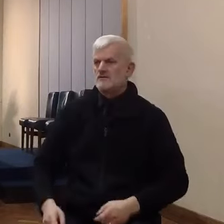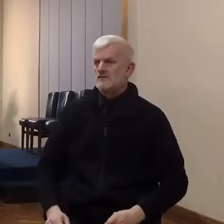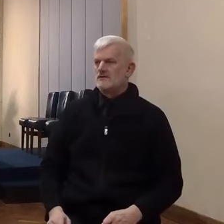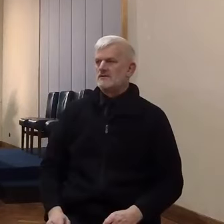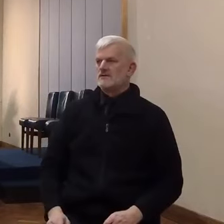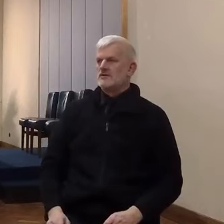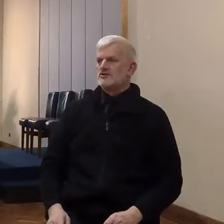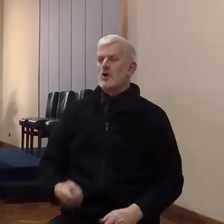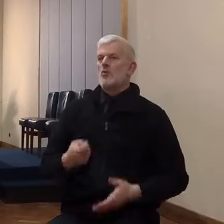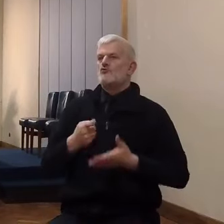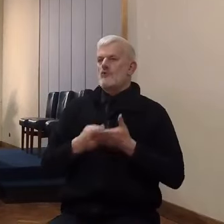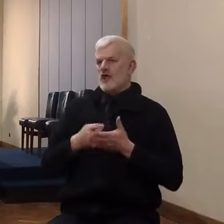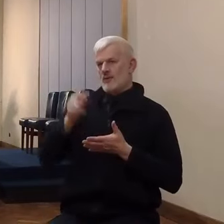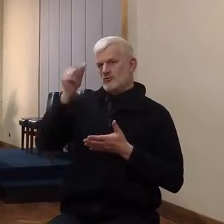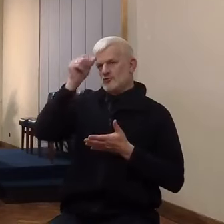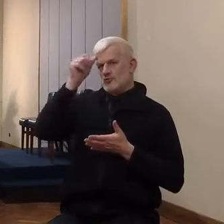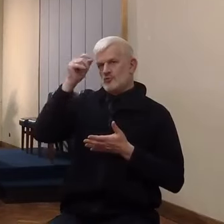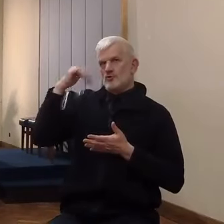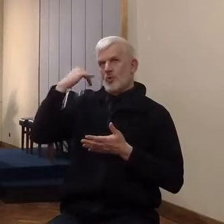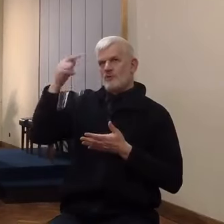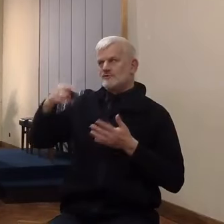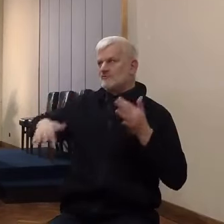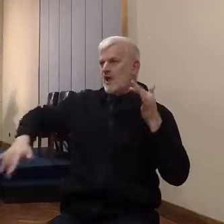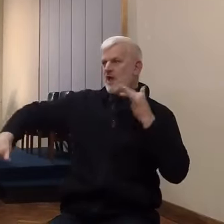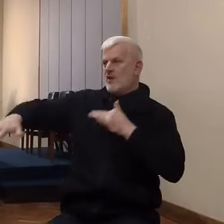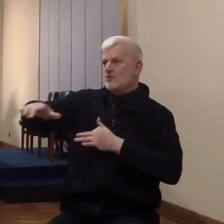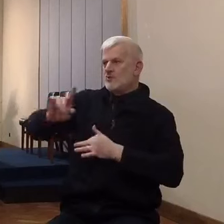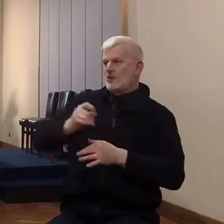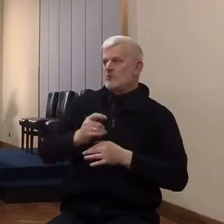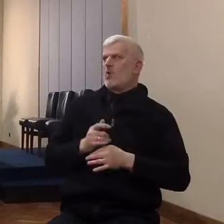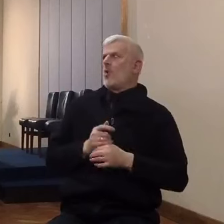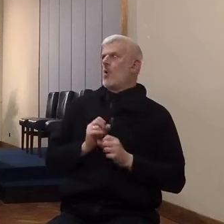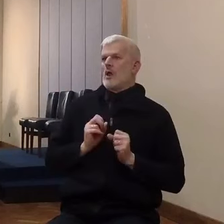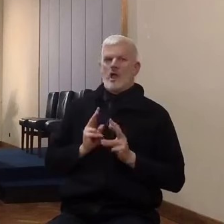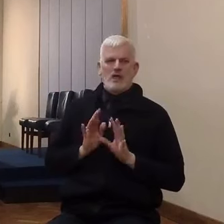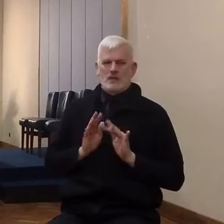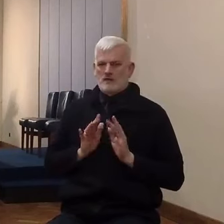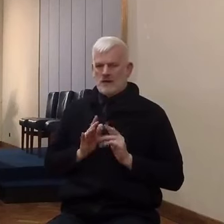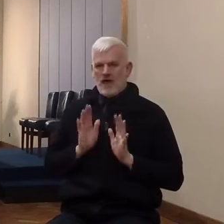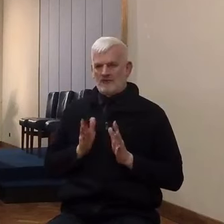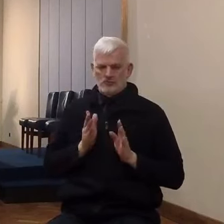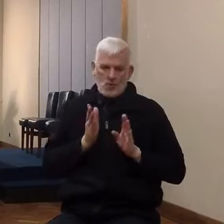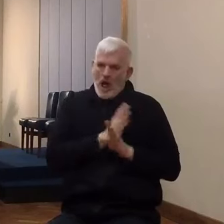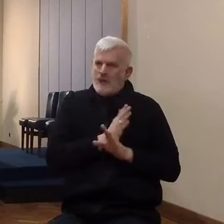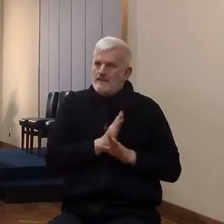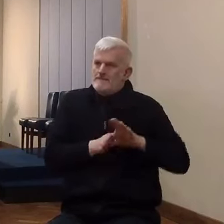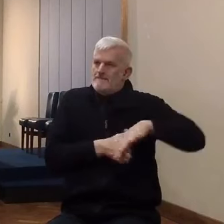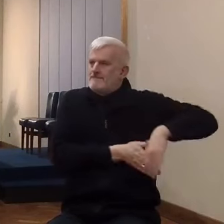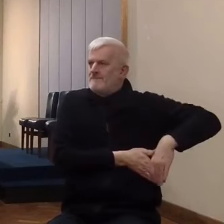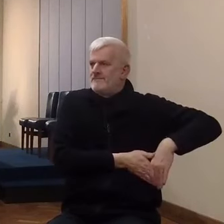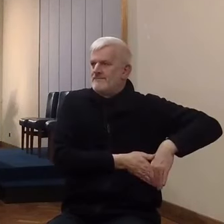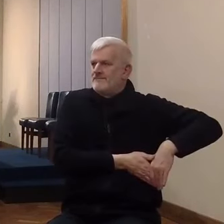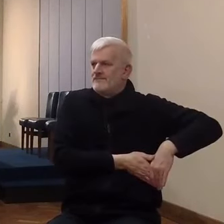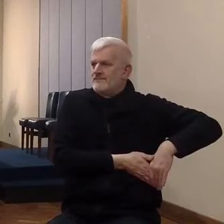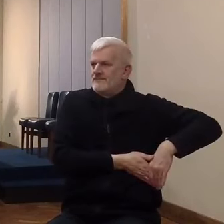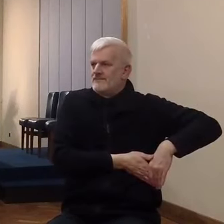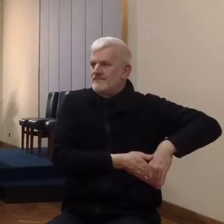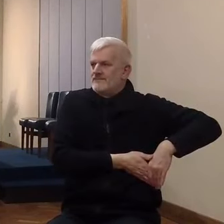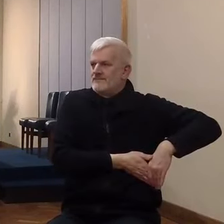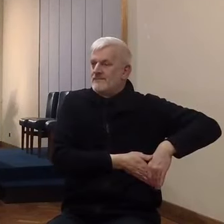were up to, and so on, was absolutely happy to have them because she was out of step with the city. And